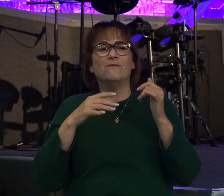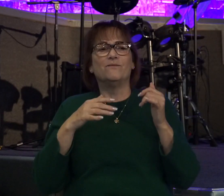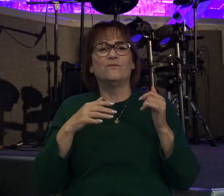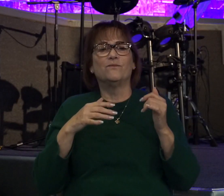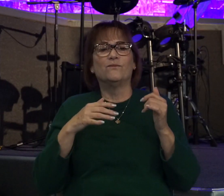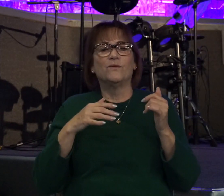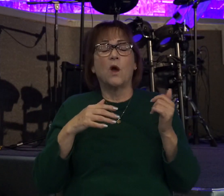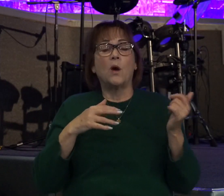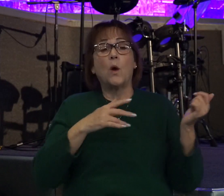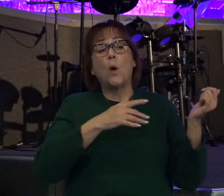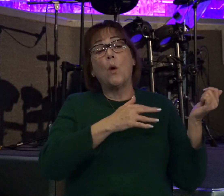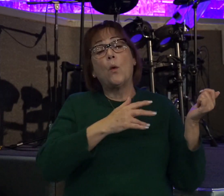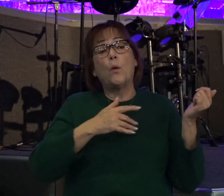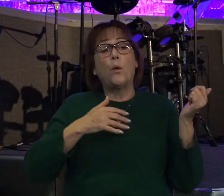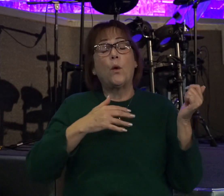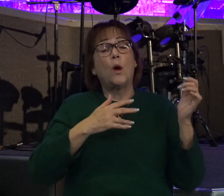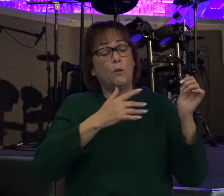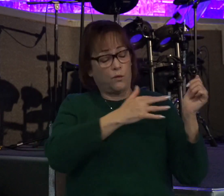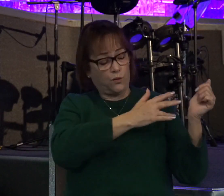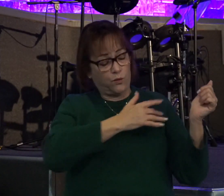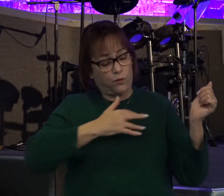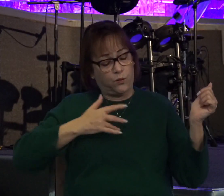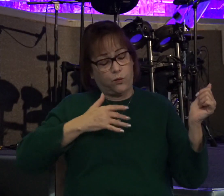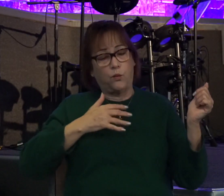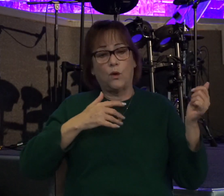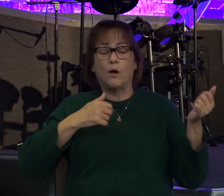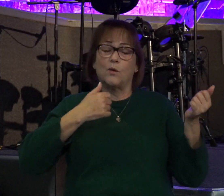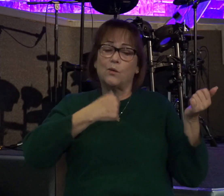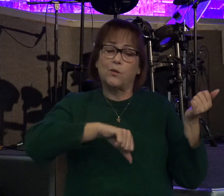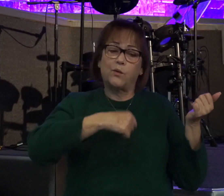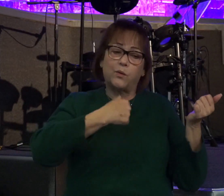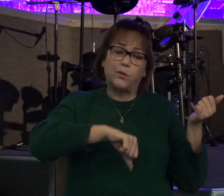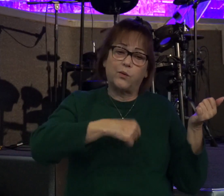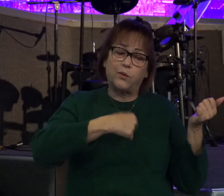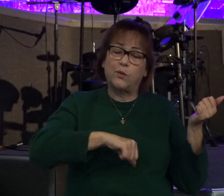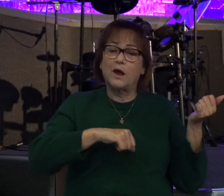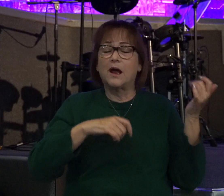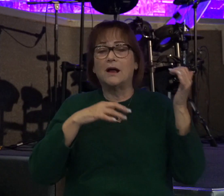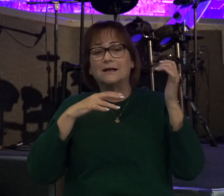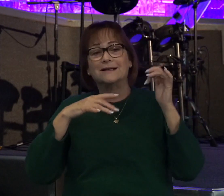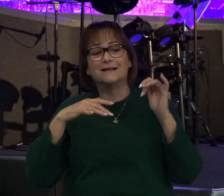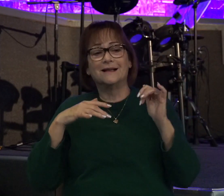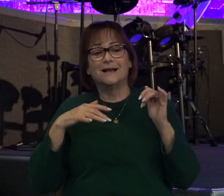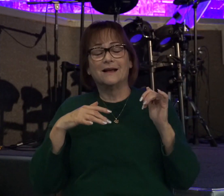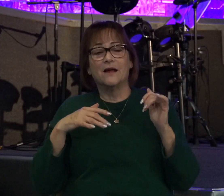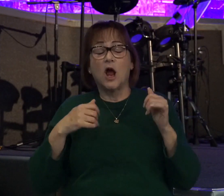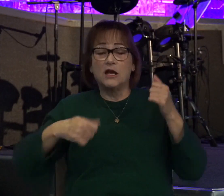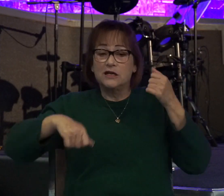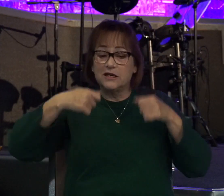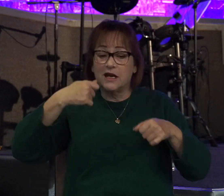harps, on stringed instruments, on tambourines, on cistrums, and on cymbals.